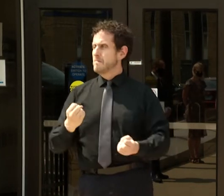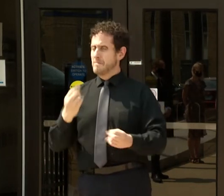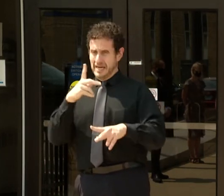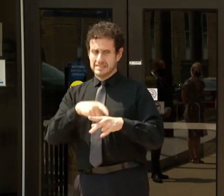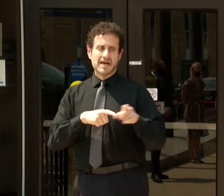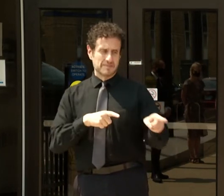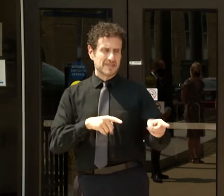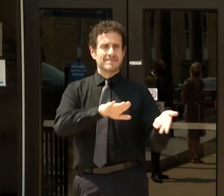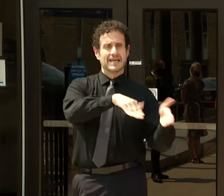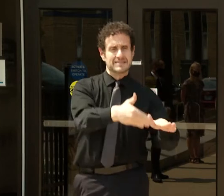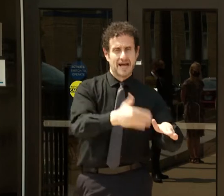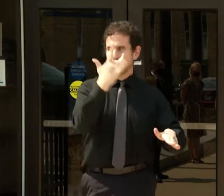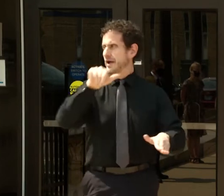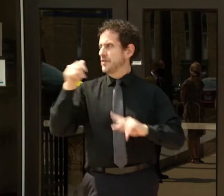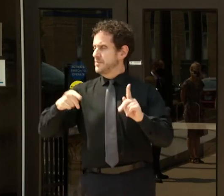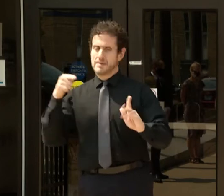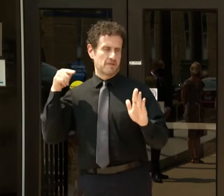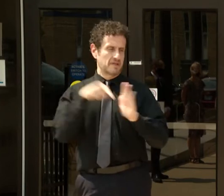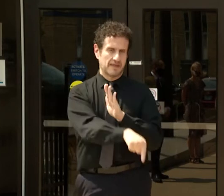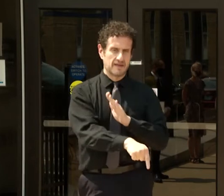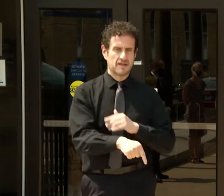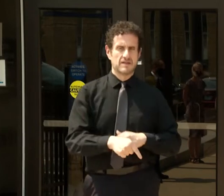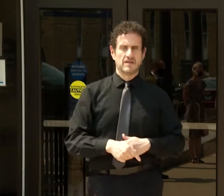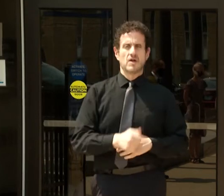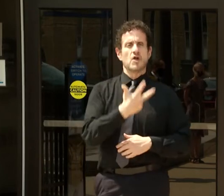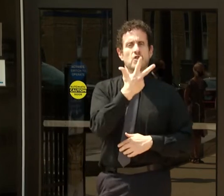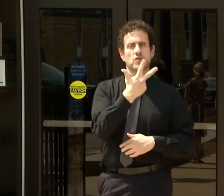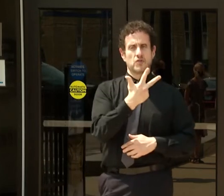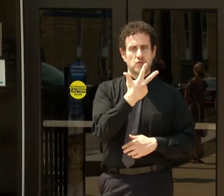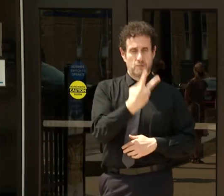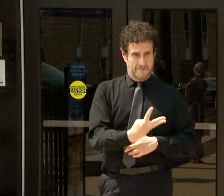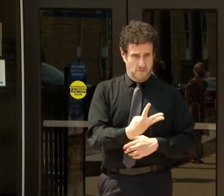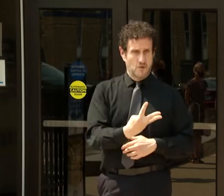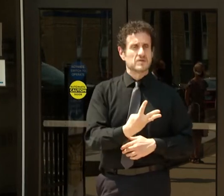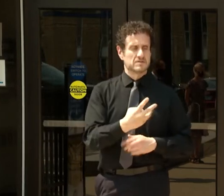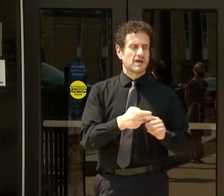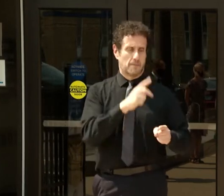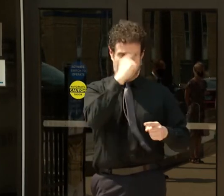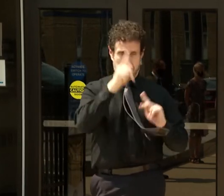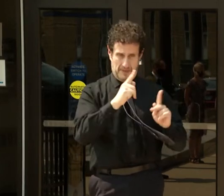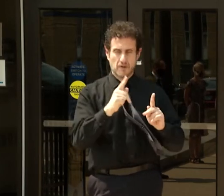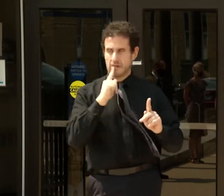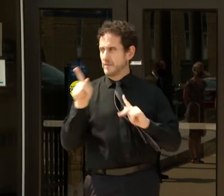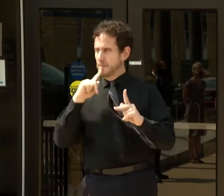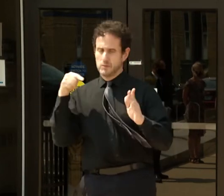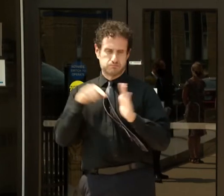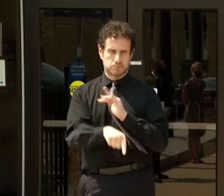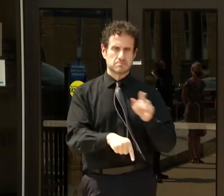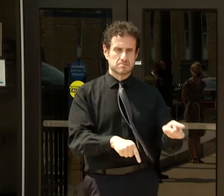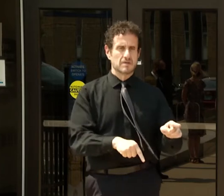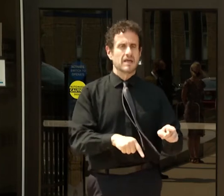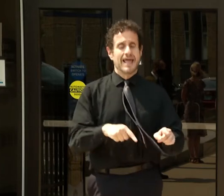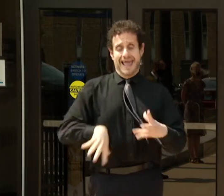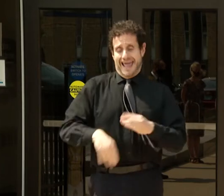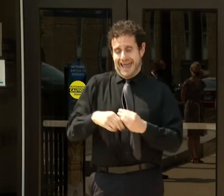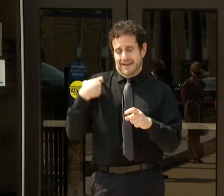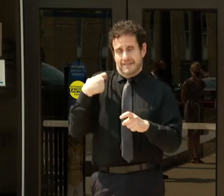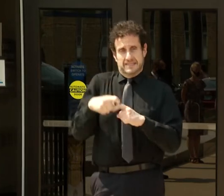Three-quarters of the homicides in Cook County are committed against members of the black community. When you factor in Latinos,